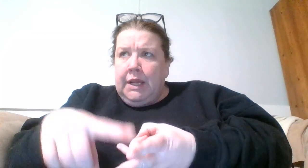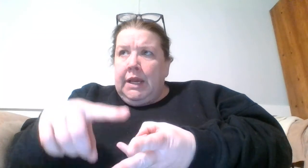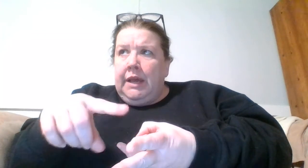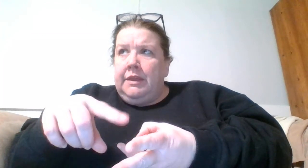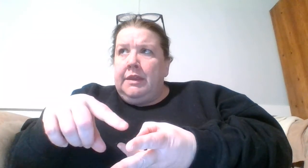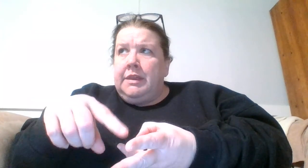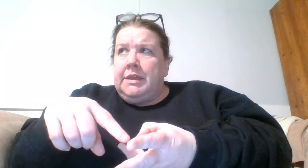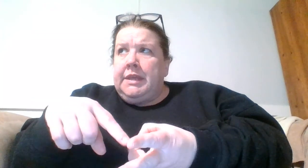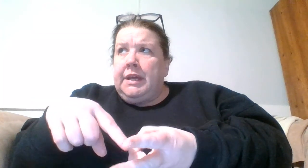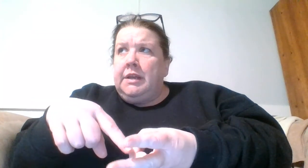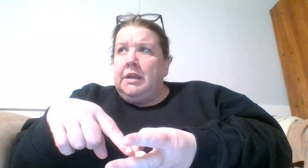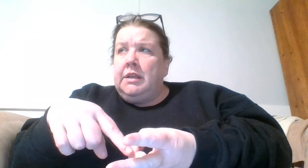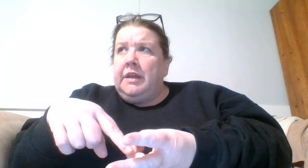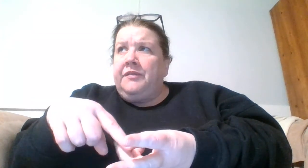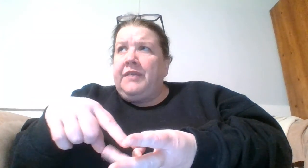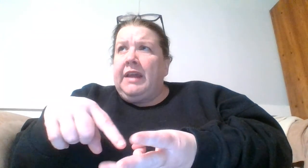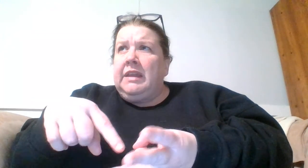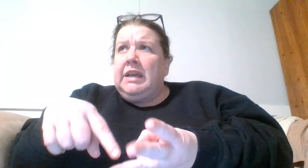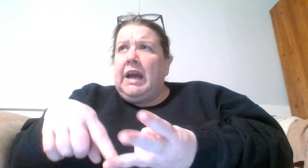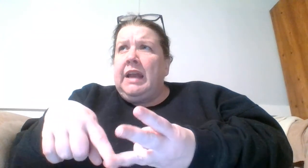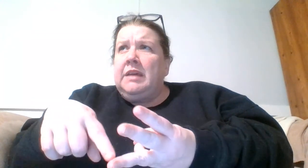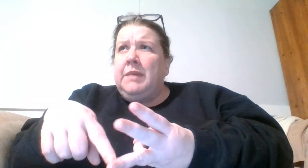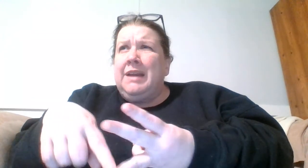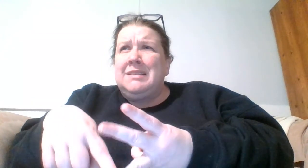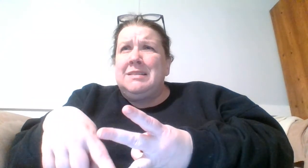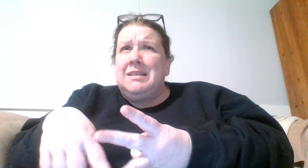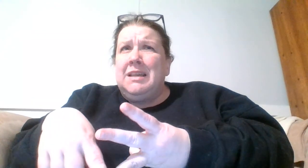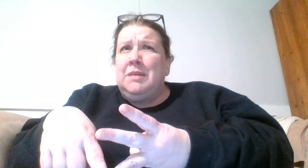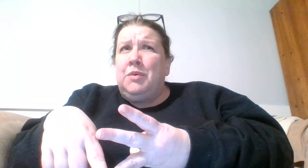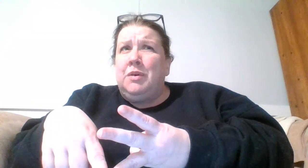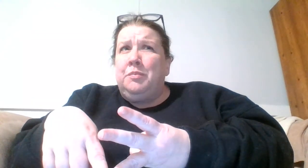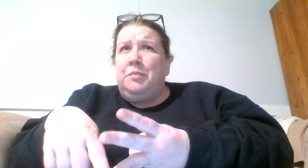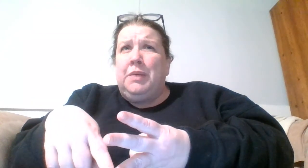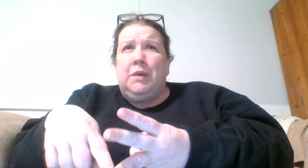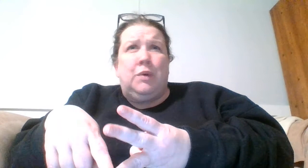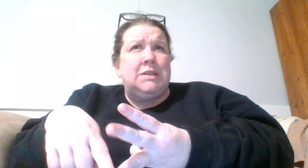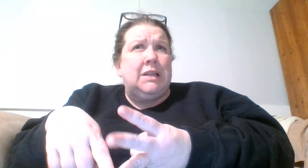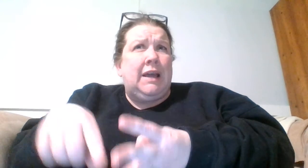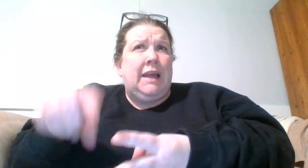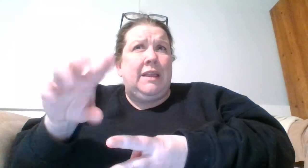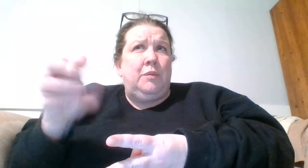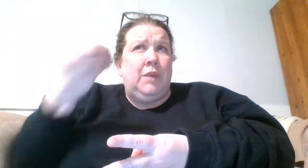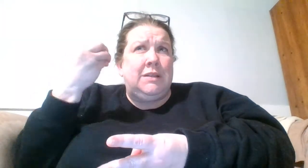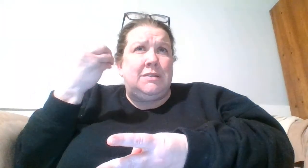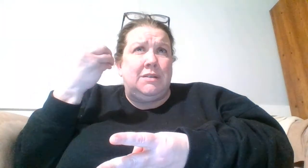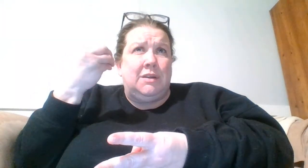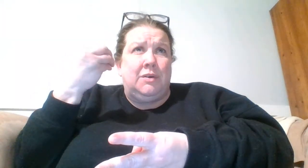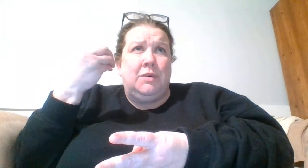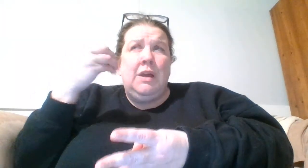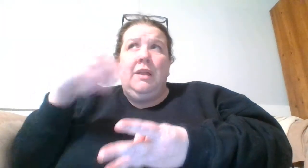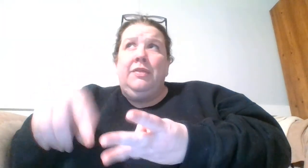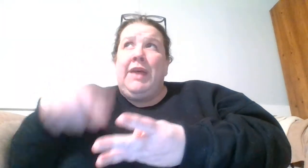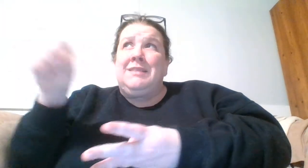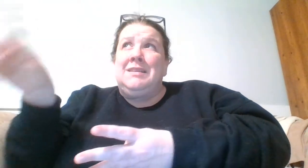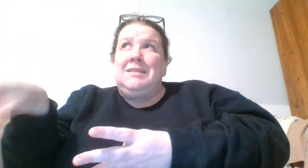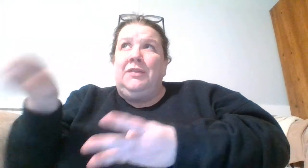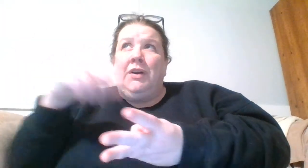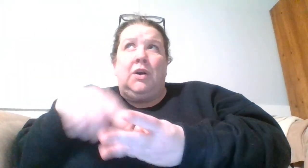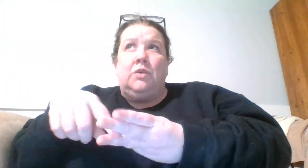and then they finally got him access to the ebook but it wasn't the kind that reads to you that's a different code